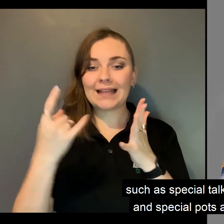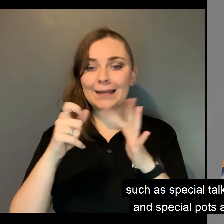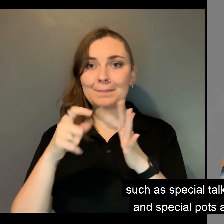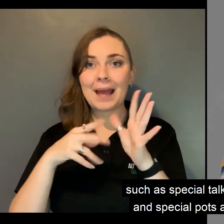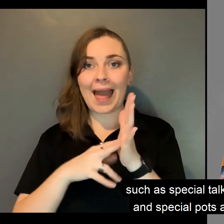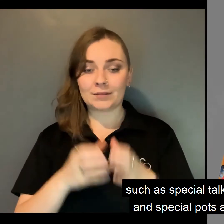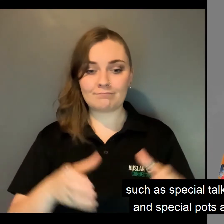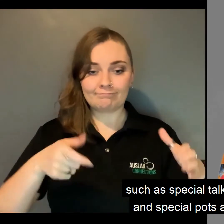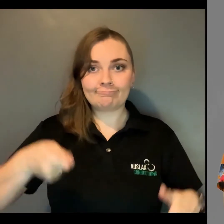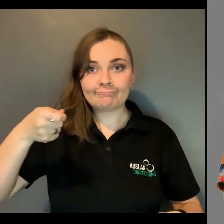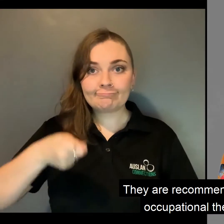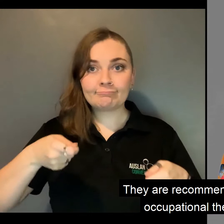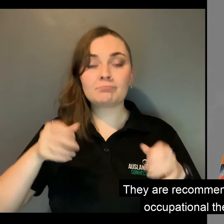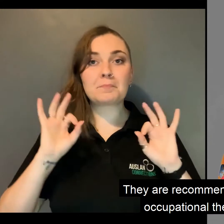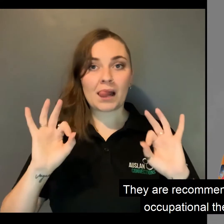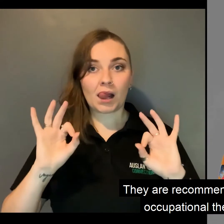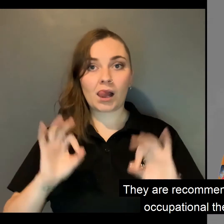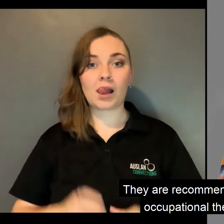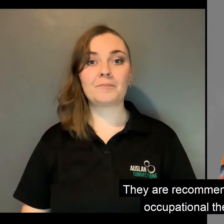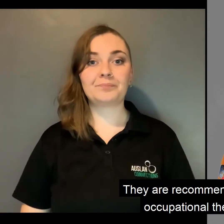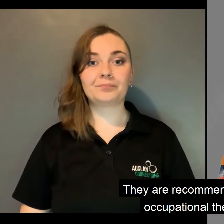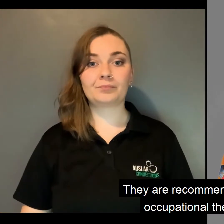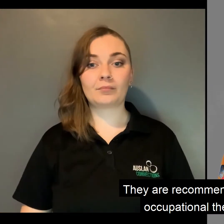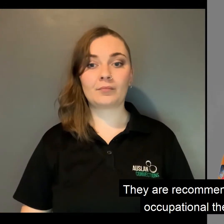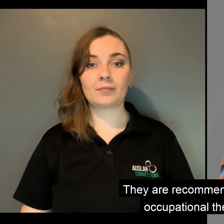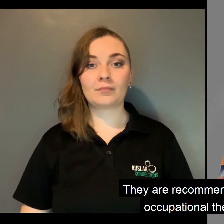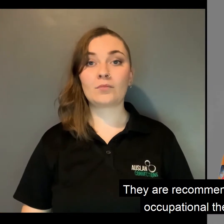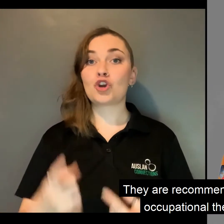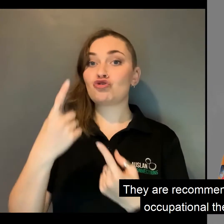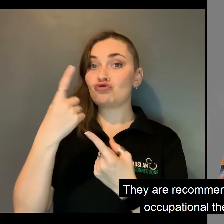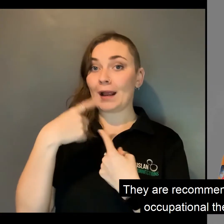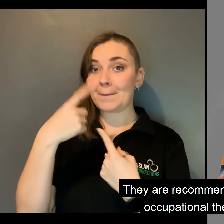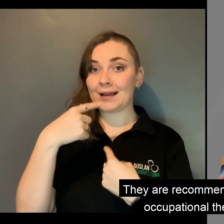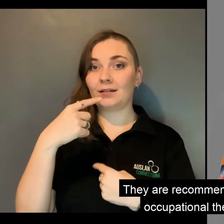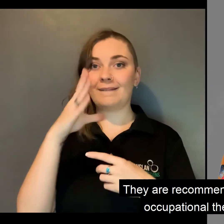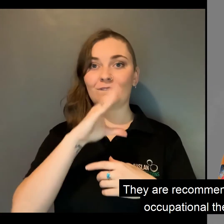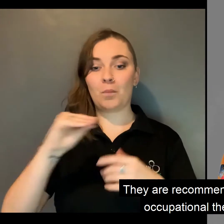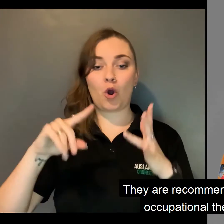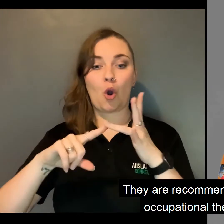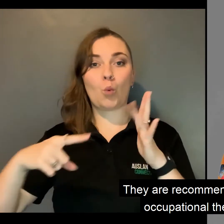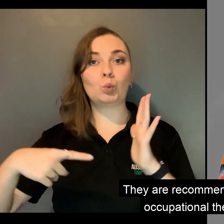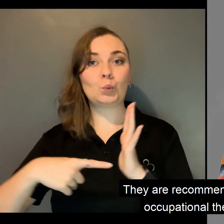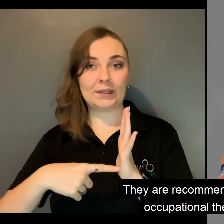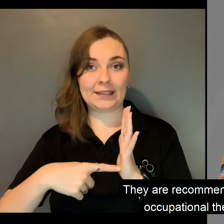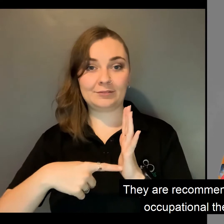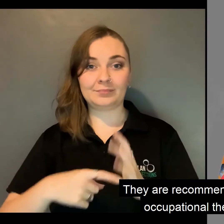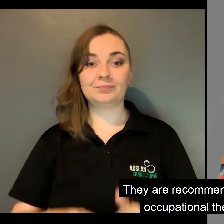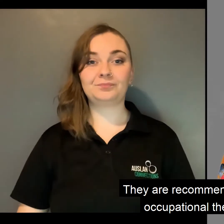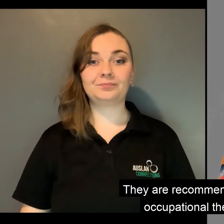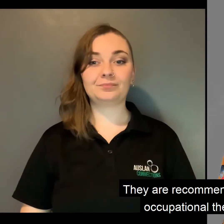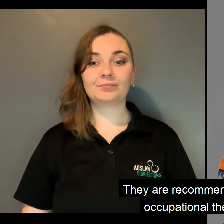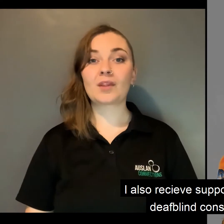pans and they're recommended by the occupational